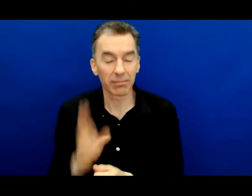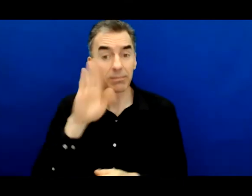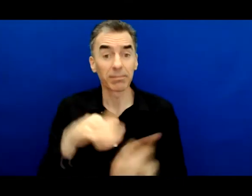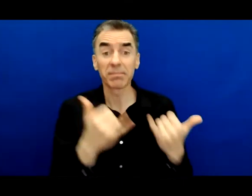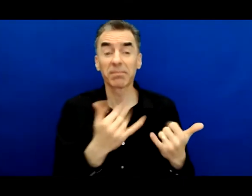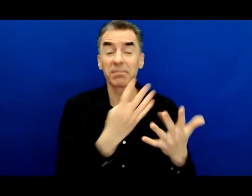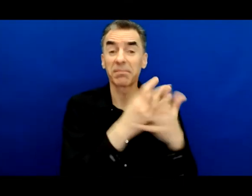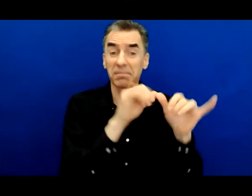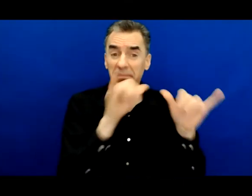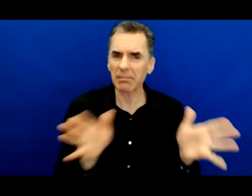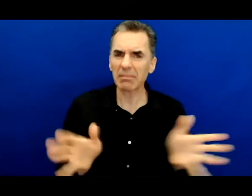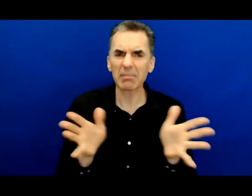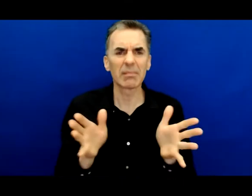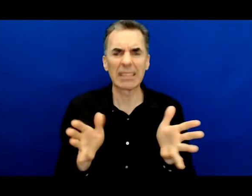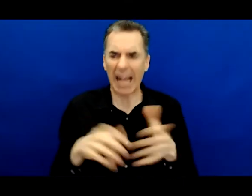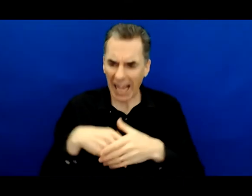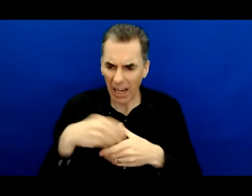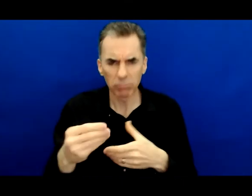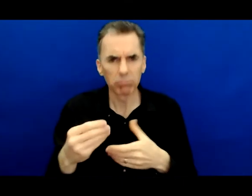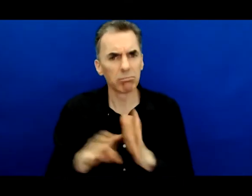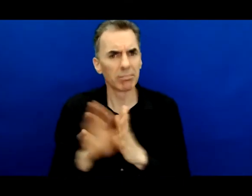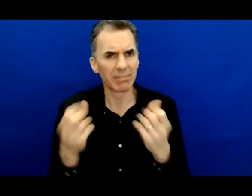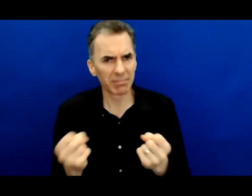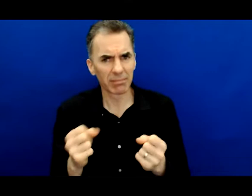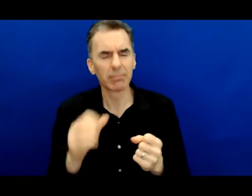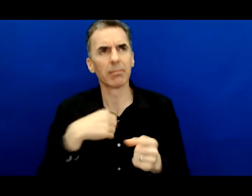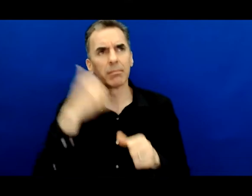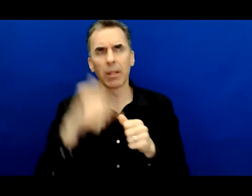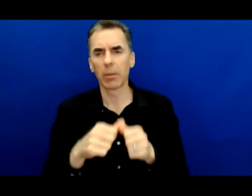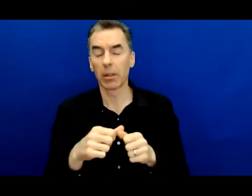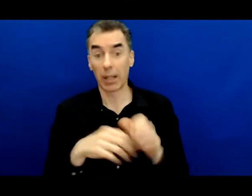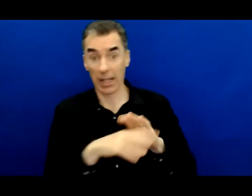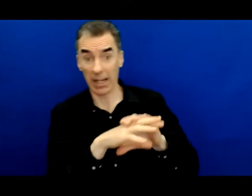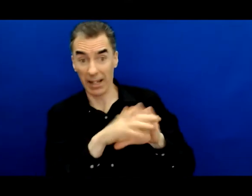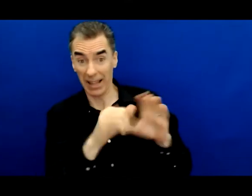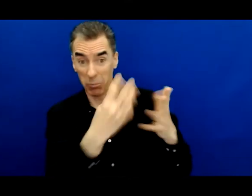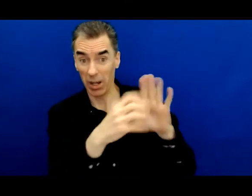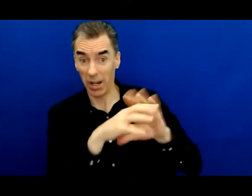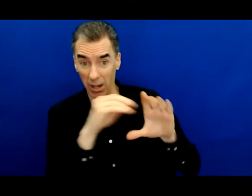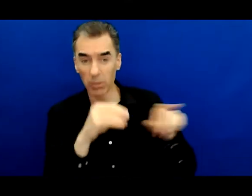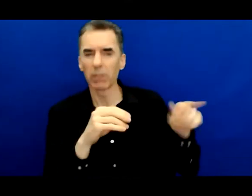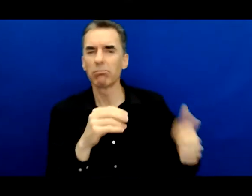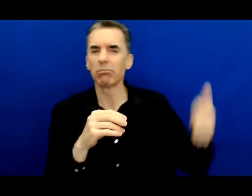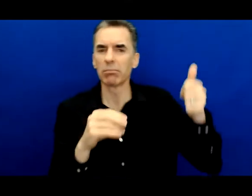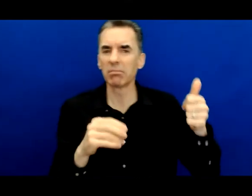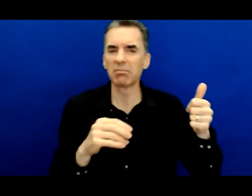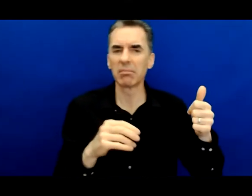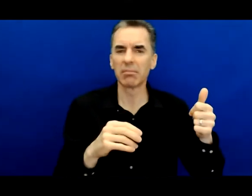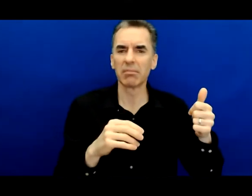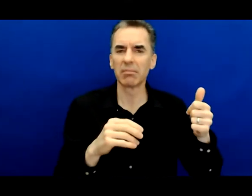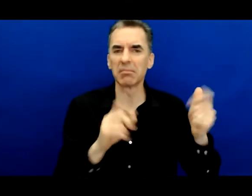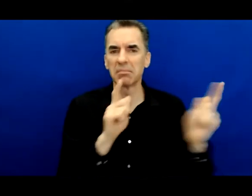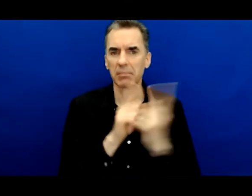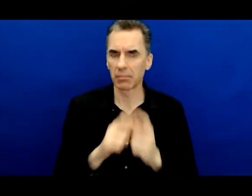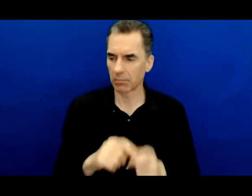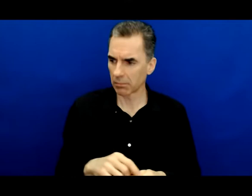I'll never forget when I was exiting prison in 2000, the deputy warden of the correctional facility said to me, half jokingly, you